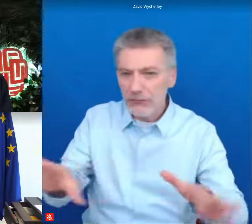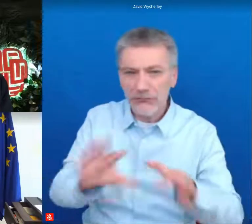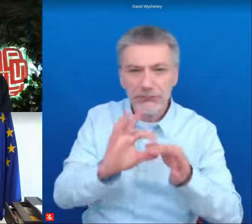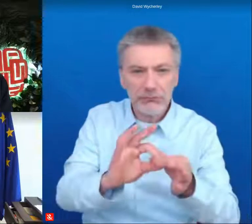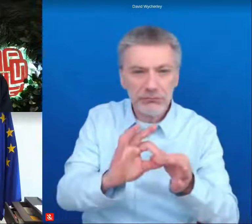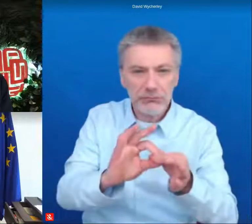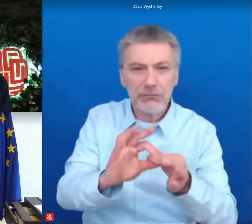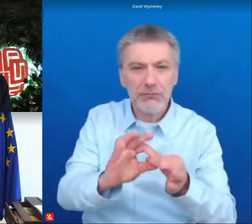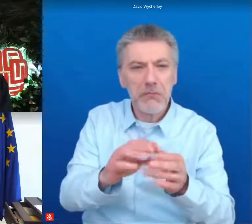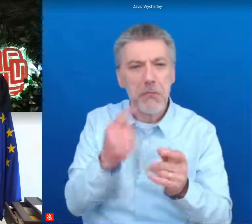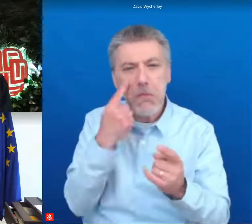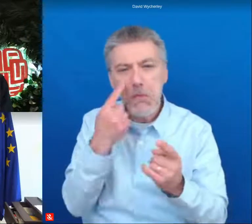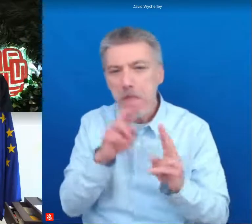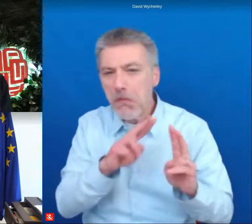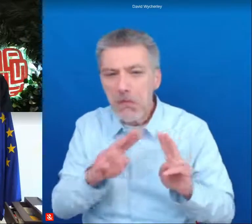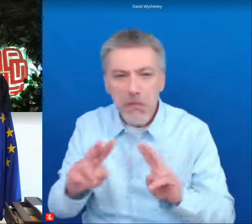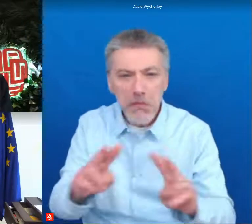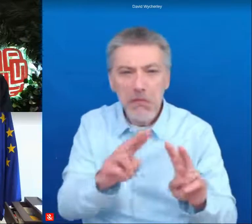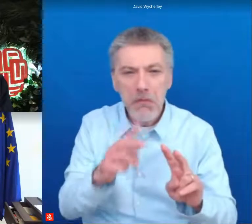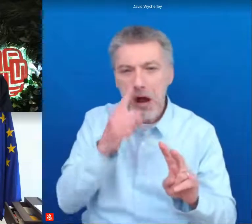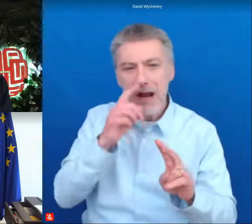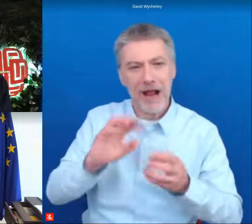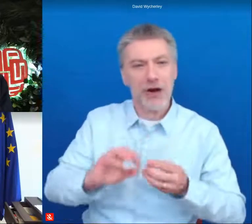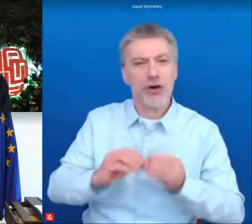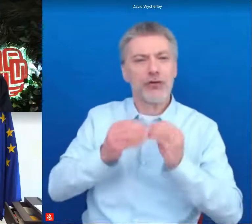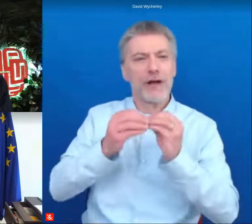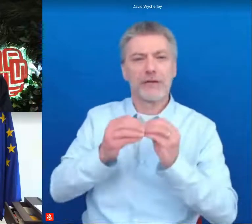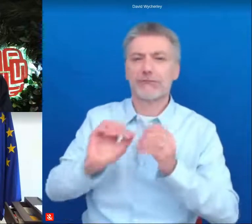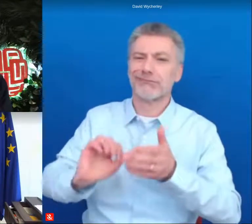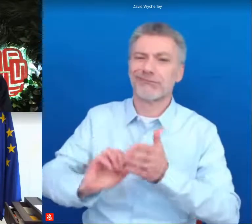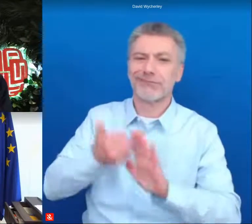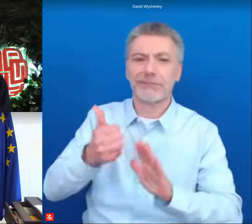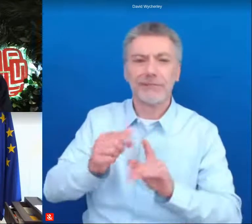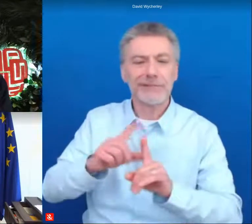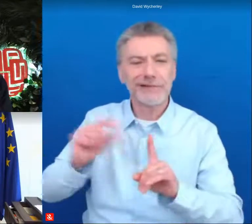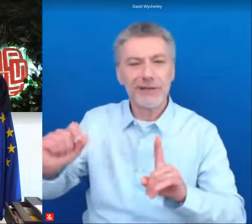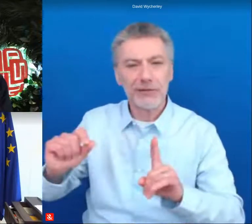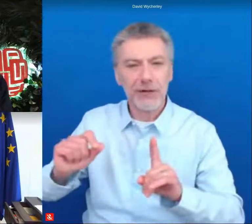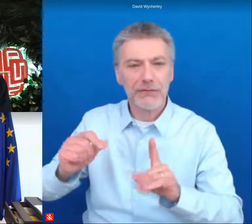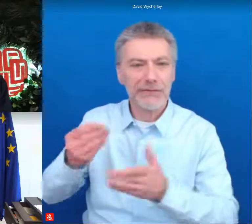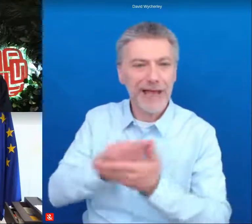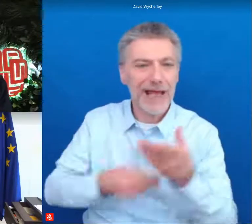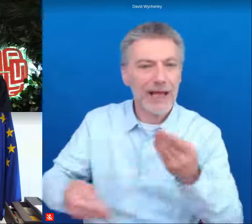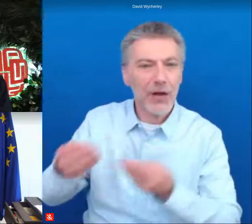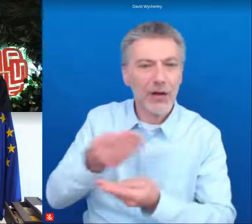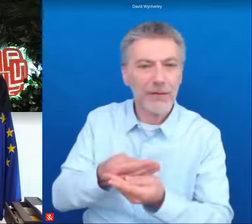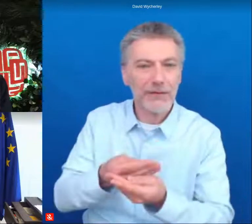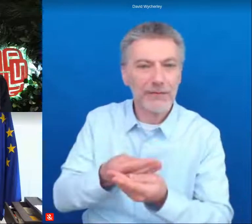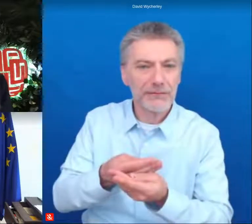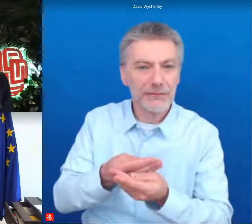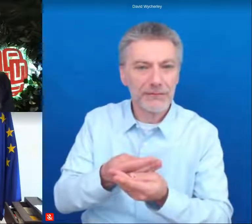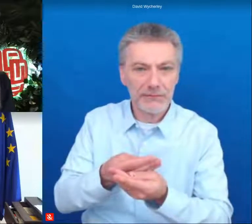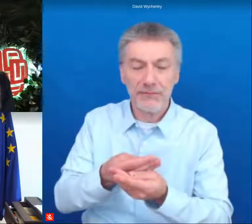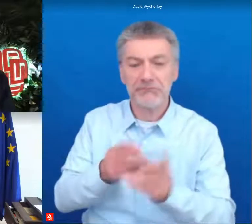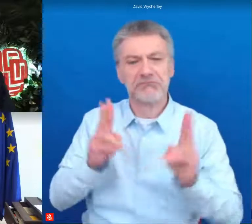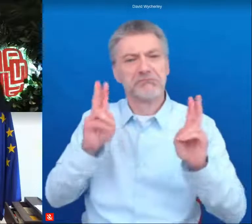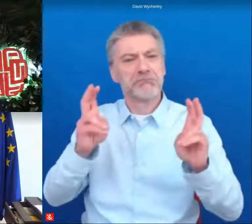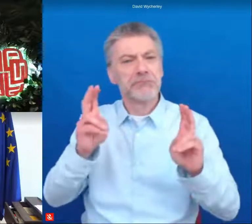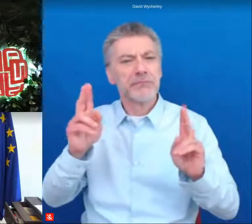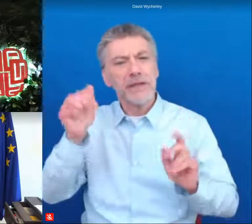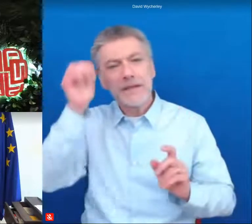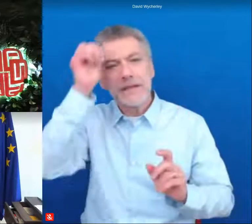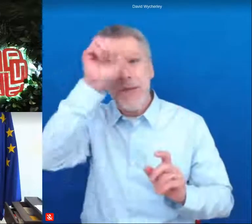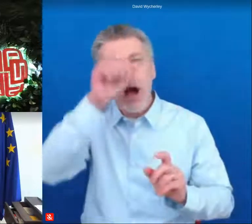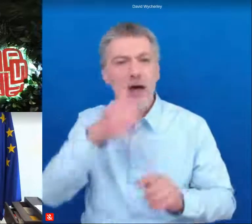and systems to build a circular economy renewable energy and connection to small to smart energy grids